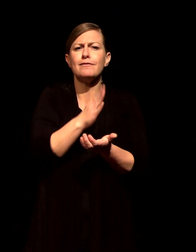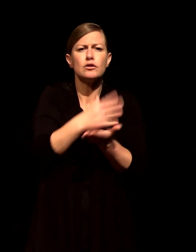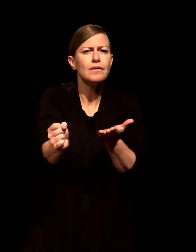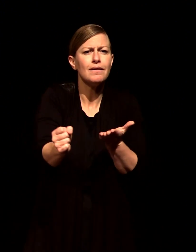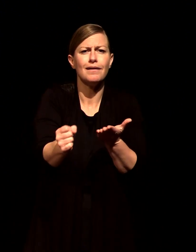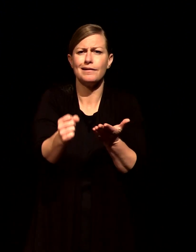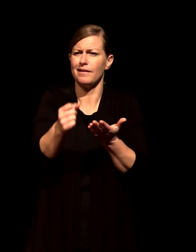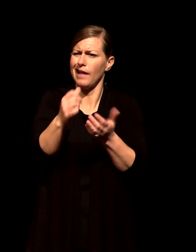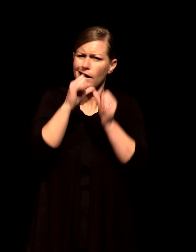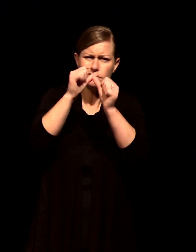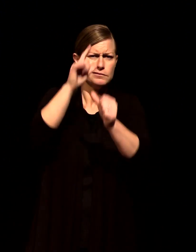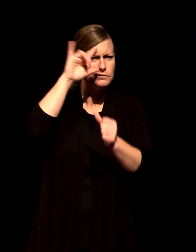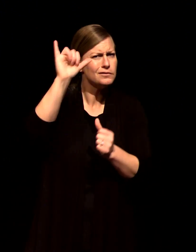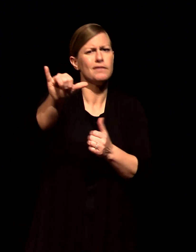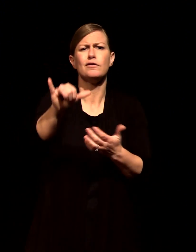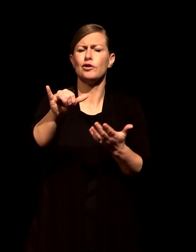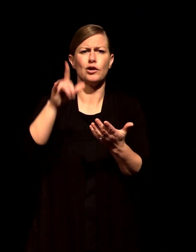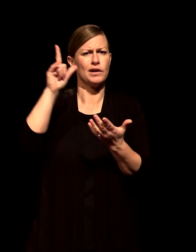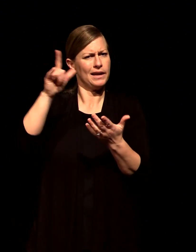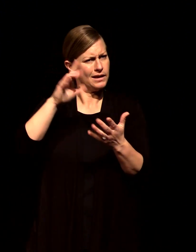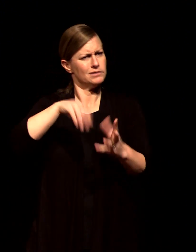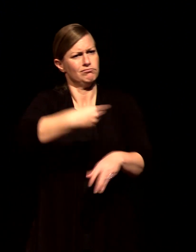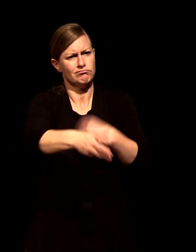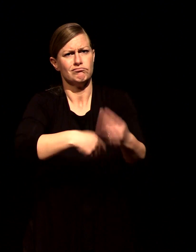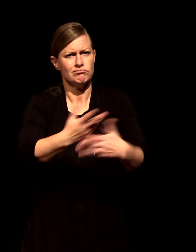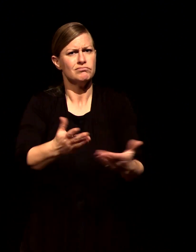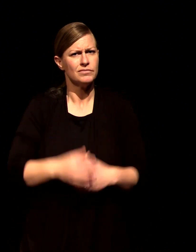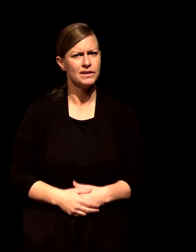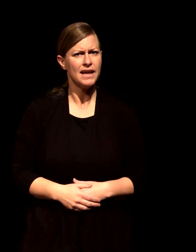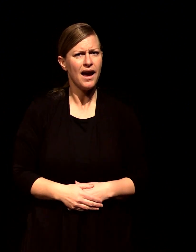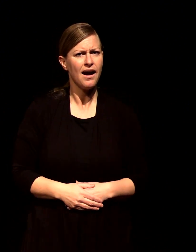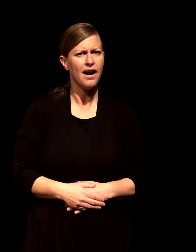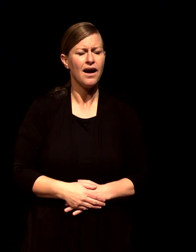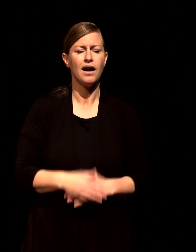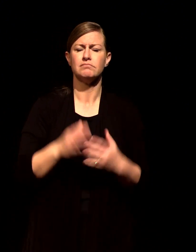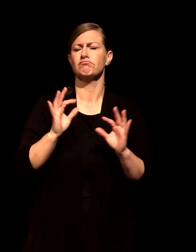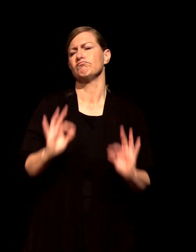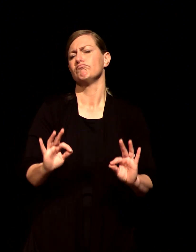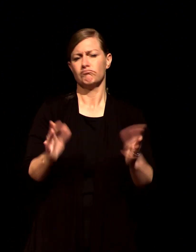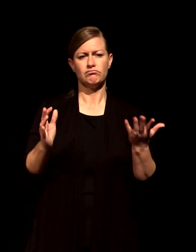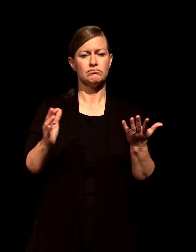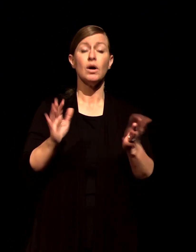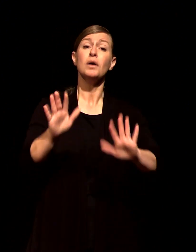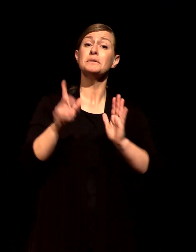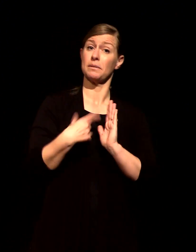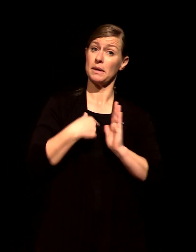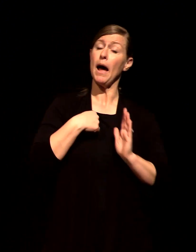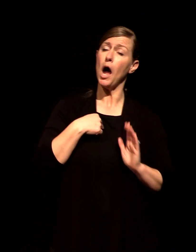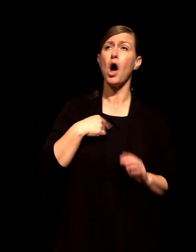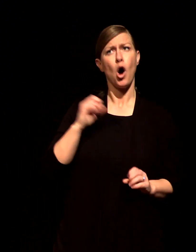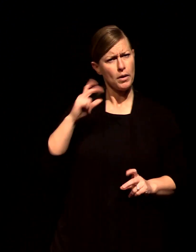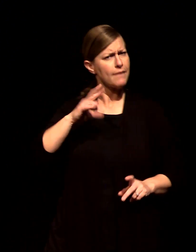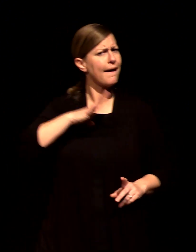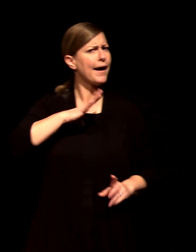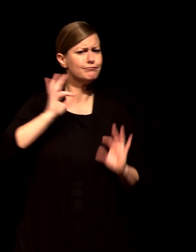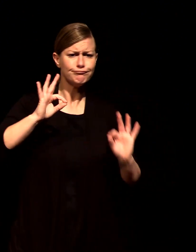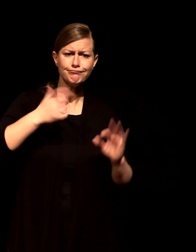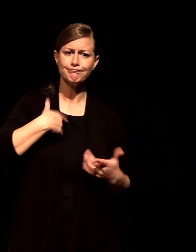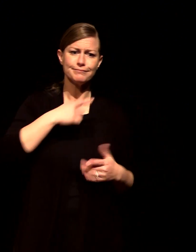but I still want to kind of qualify this truth I think that if I come to Jesus with a new sin understanding that there's no sin but like a new to